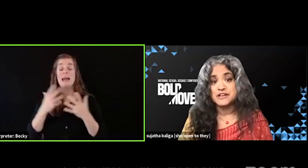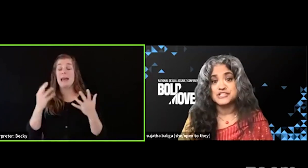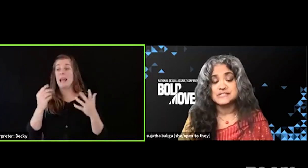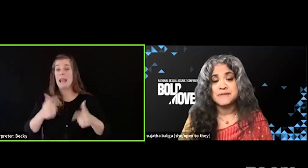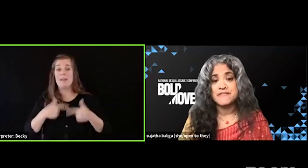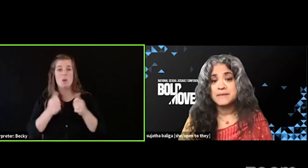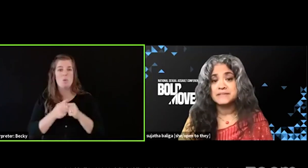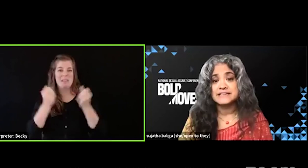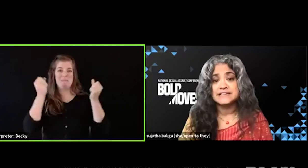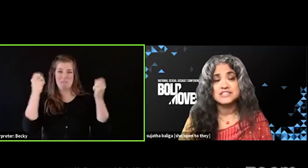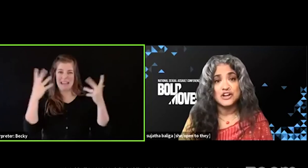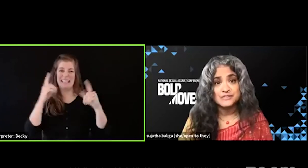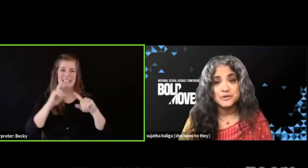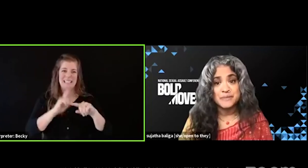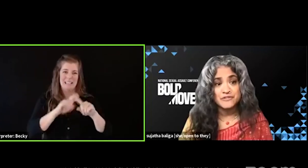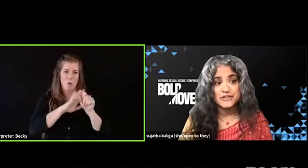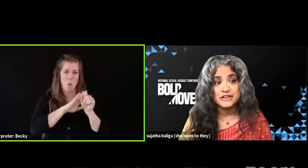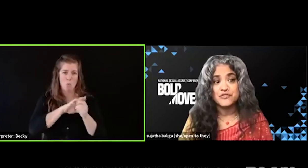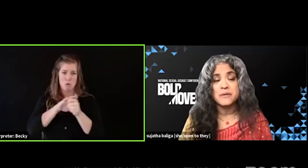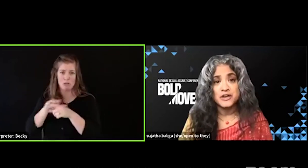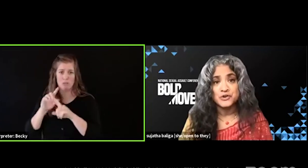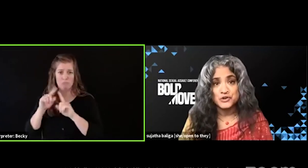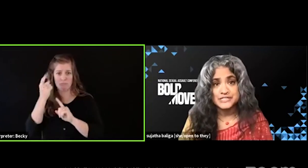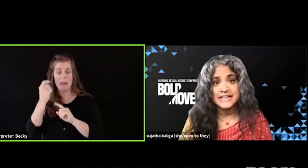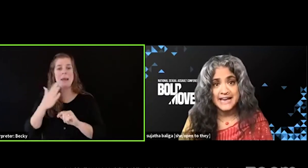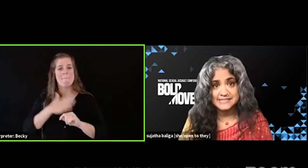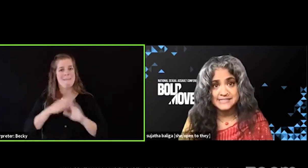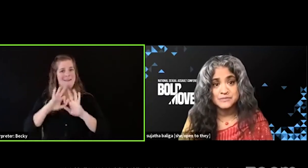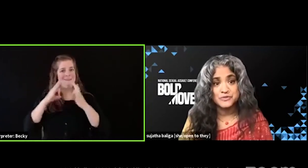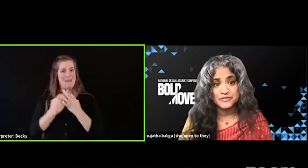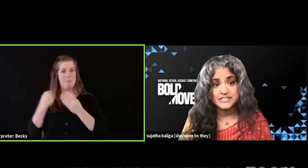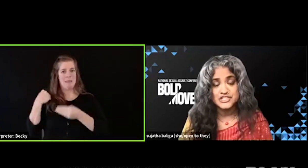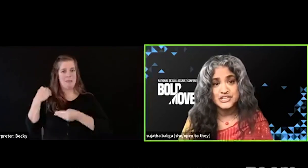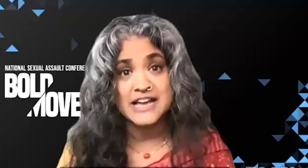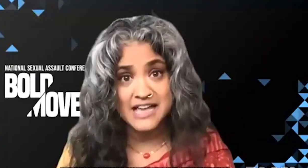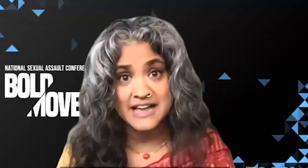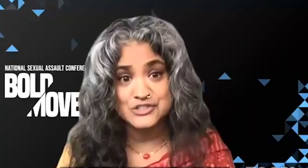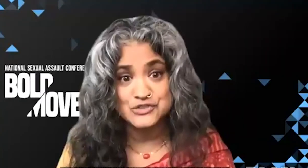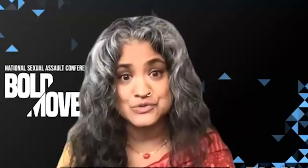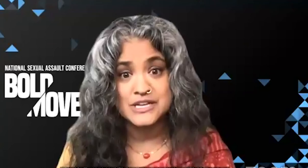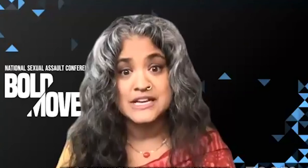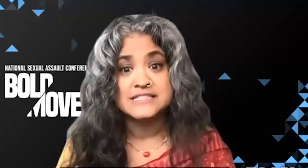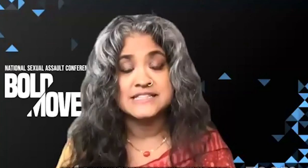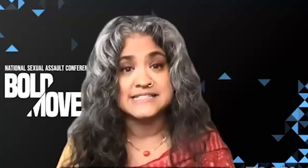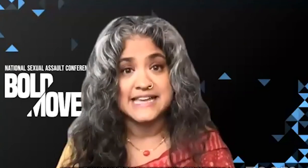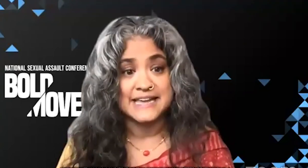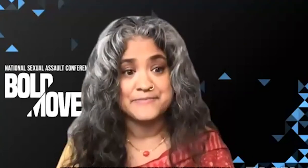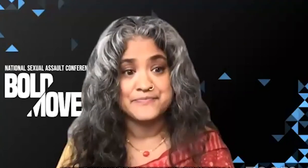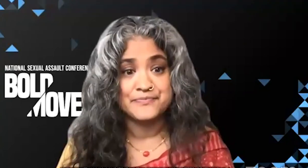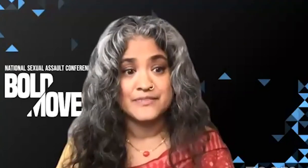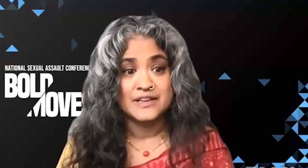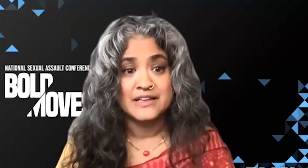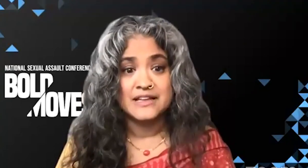oppressions, my family lineage also benefited from unearned caste privilege as I do to this day.